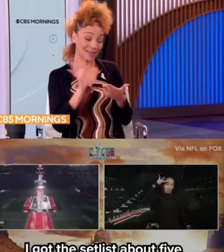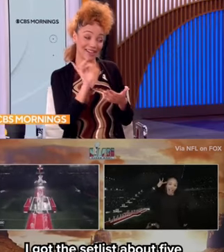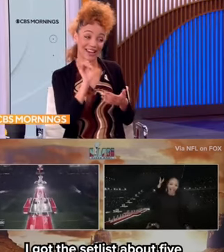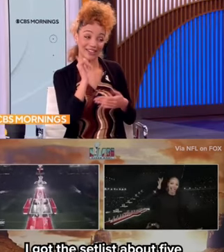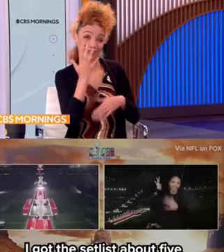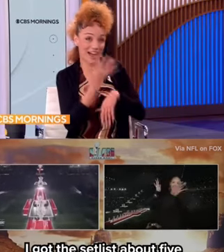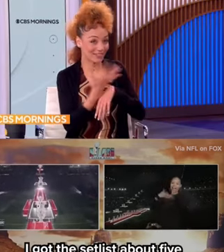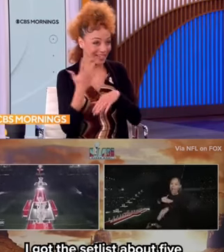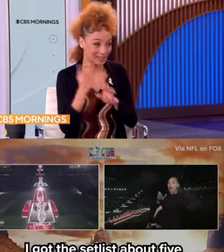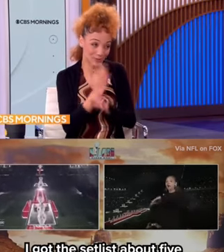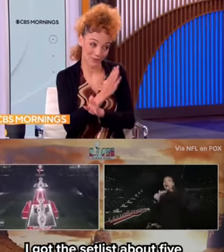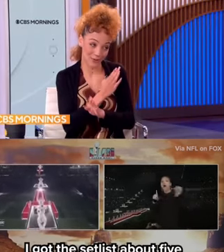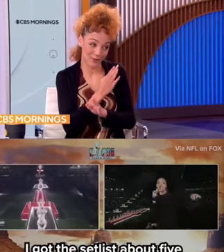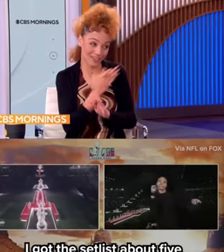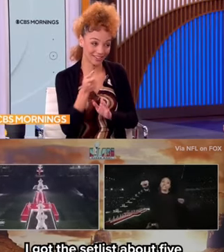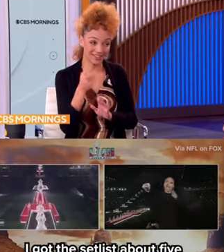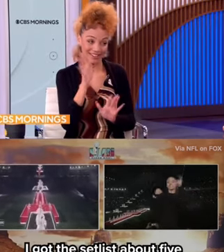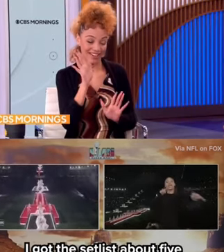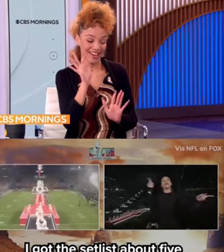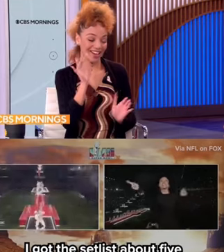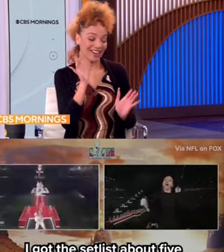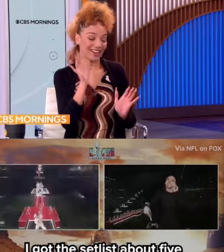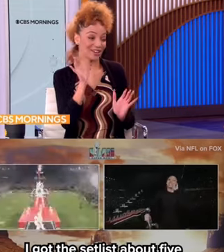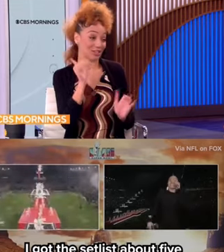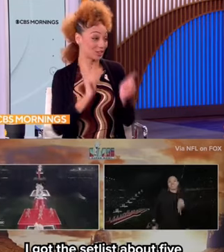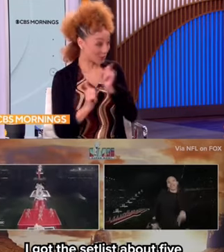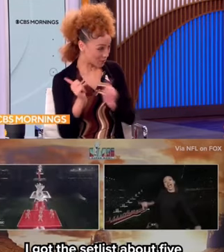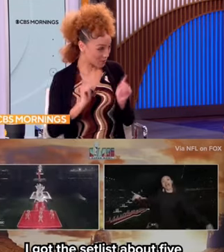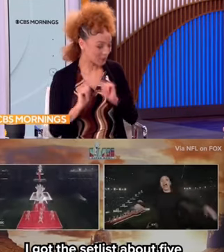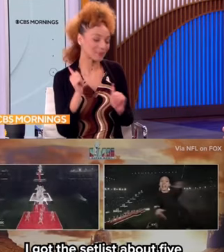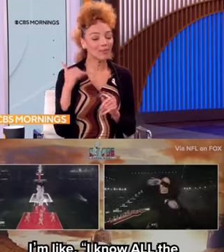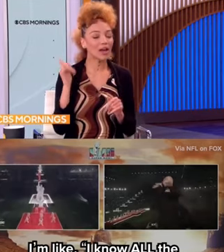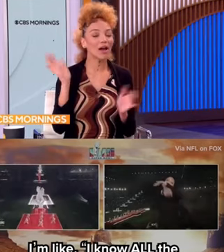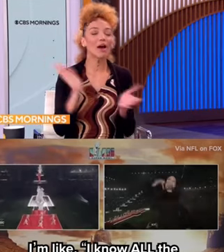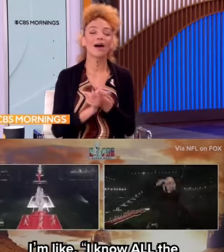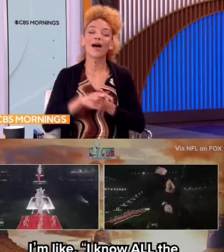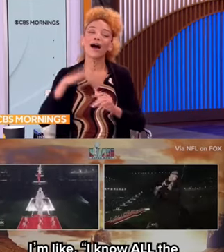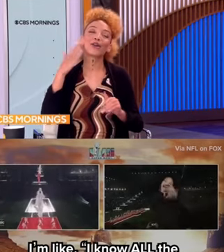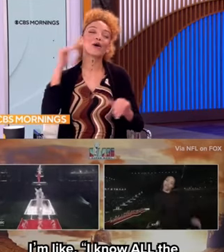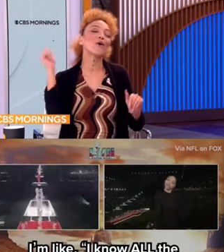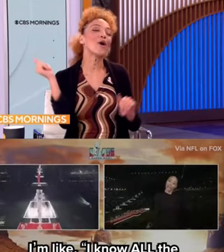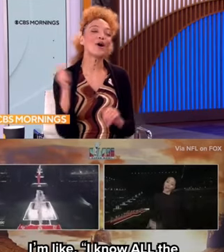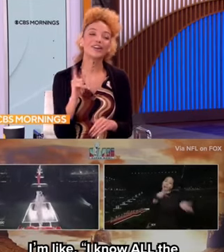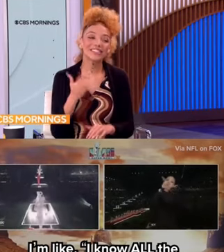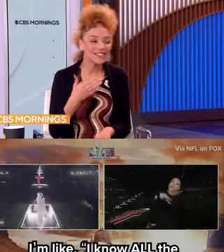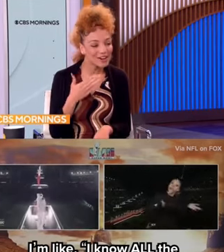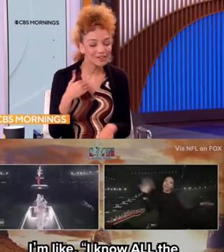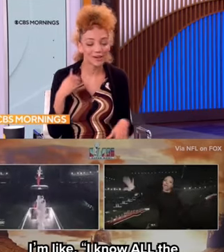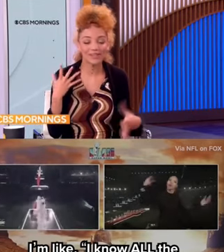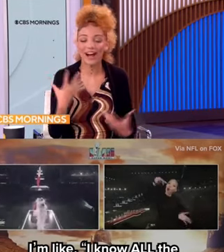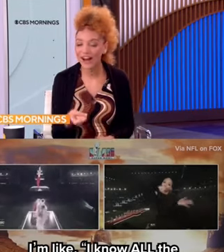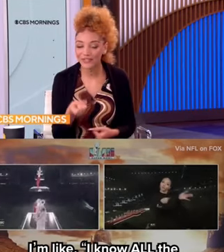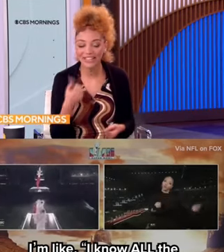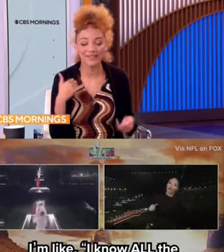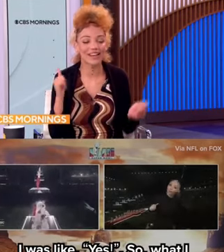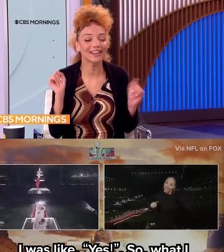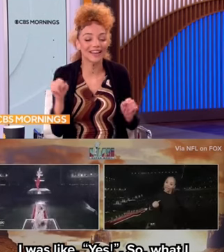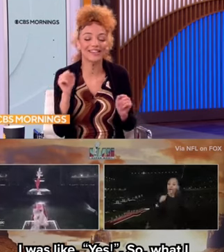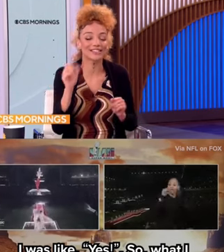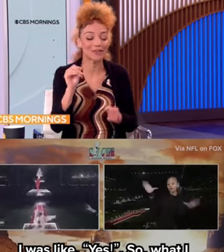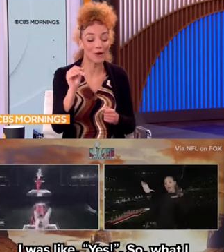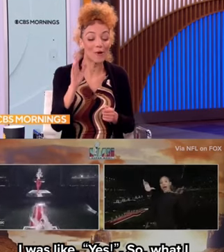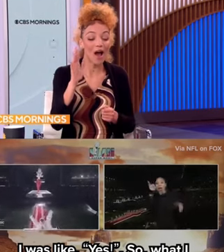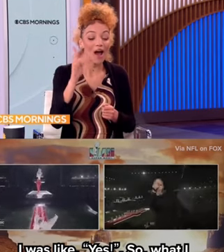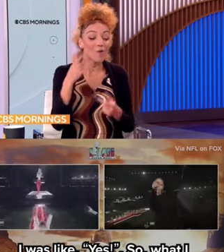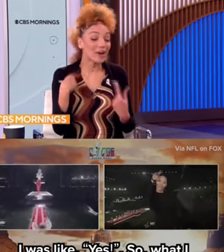list about, like, five days before the show. I'm, like, I know all the songs. I was confident. was, like,